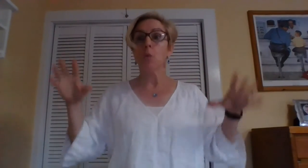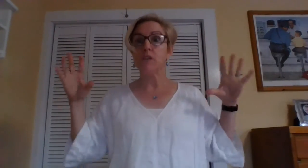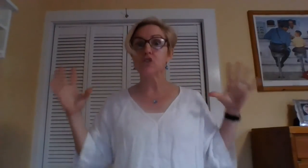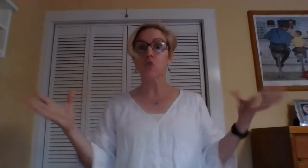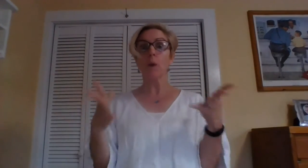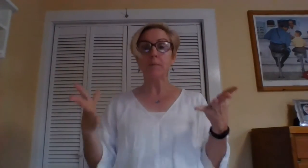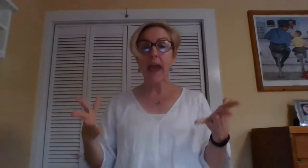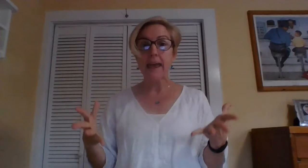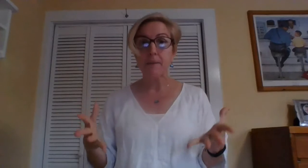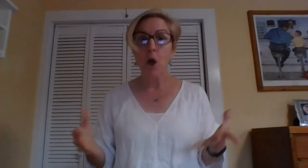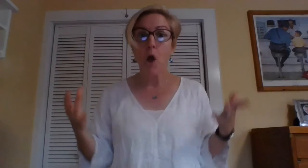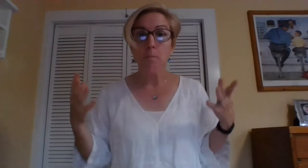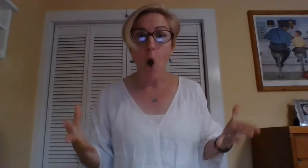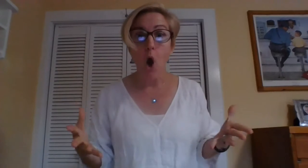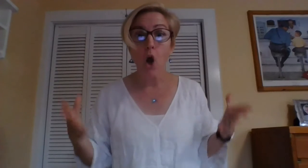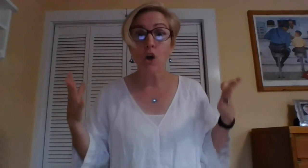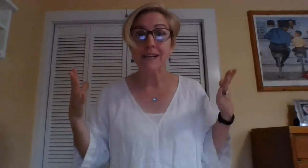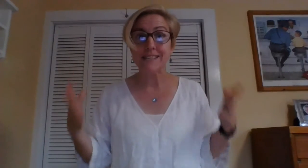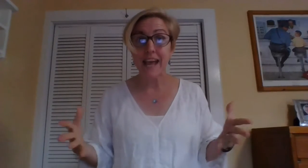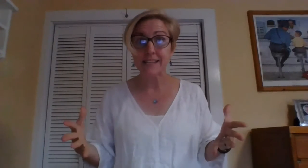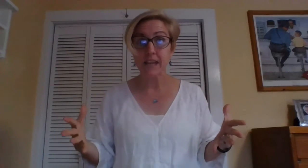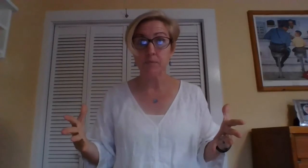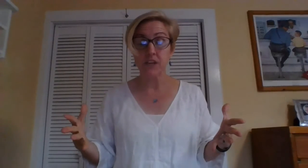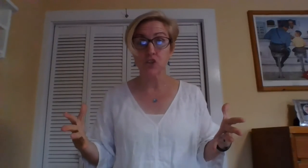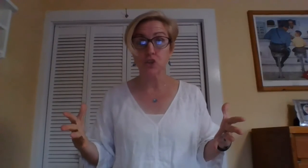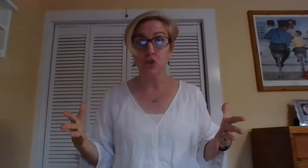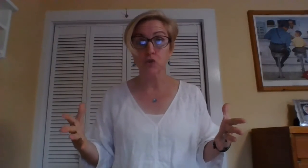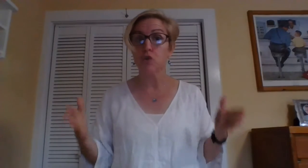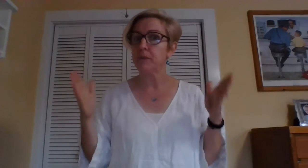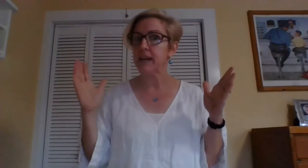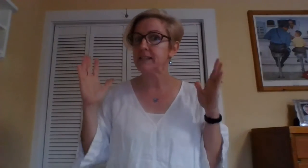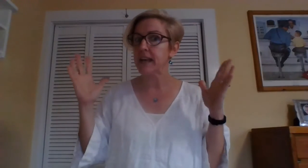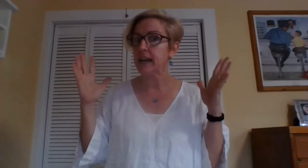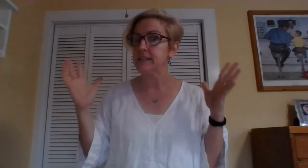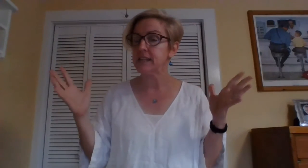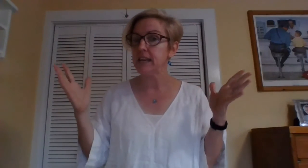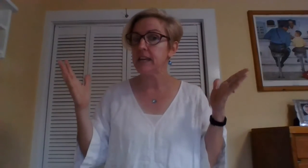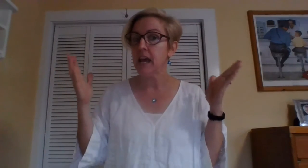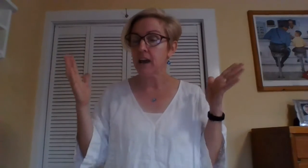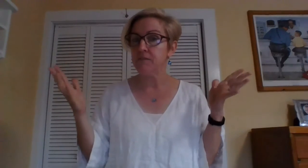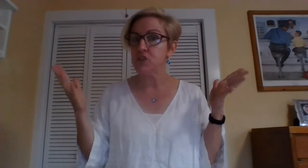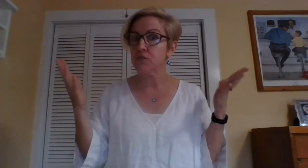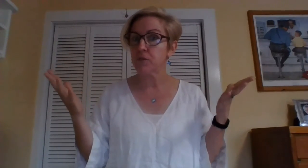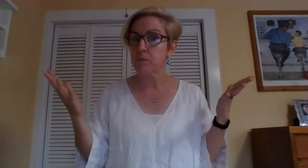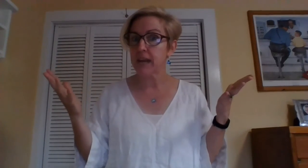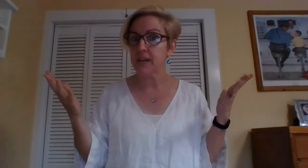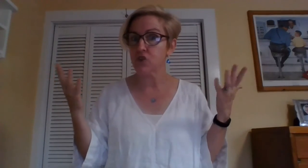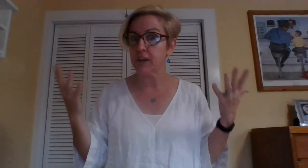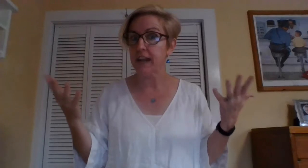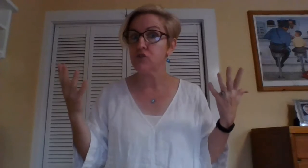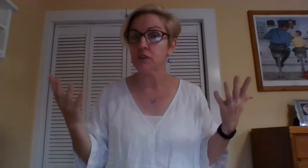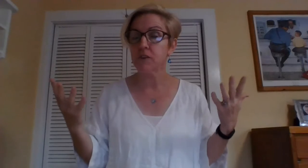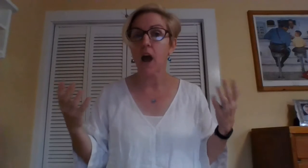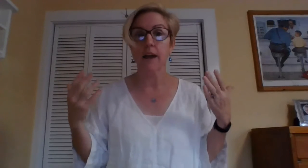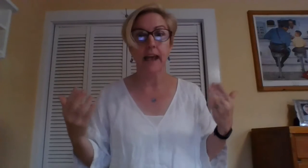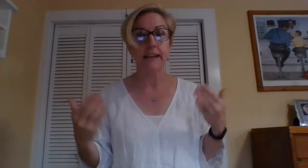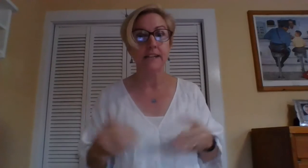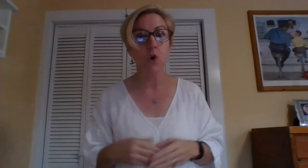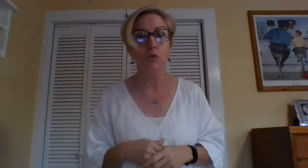when the storm came, Paul said something to the crew because he had seen a vision from an angel of God, and he told